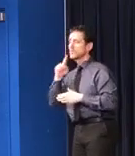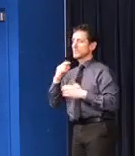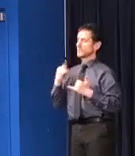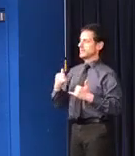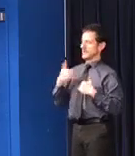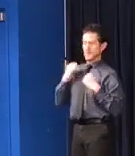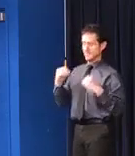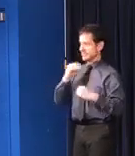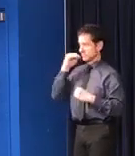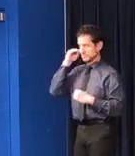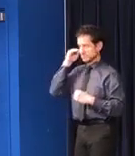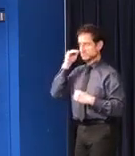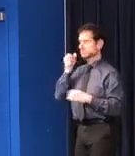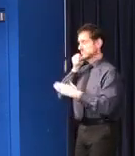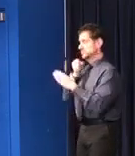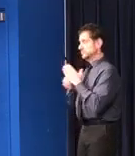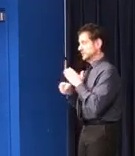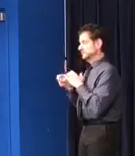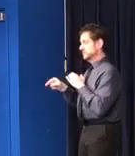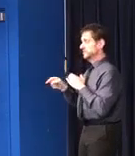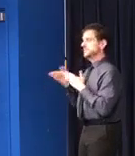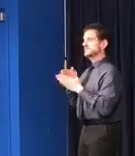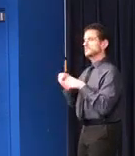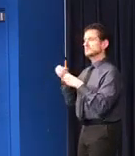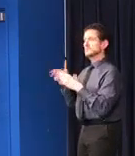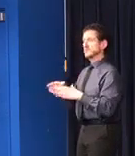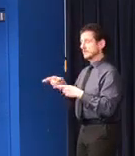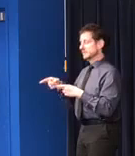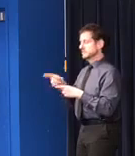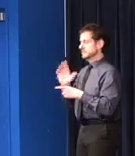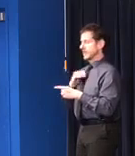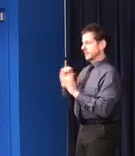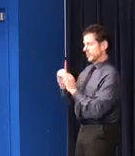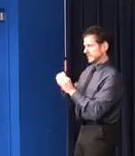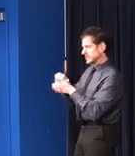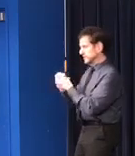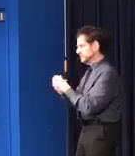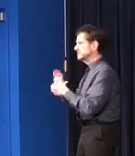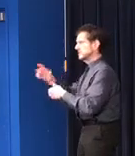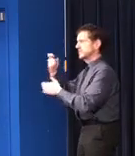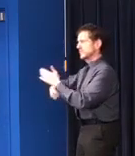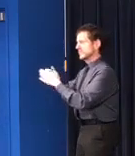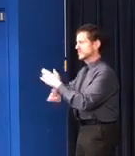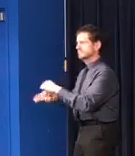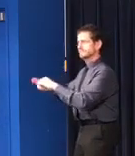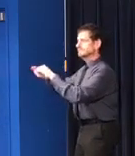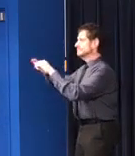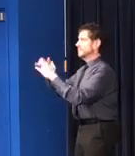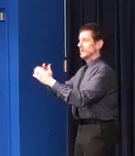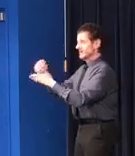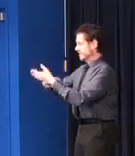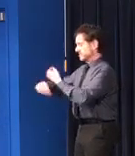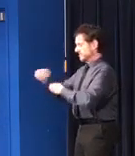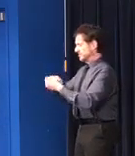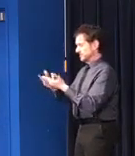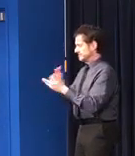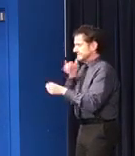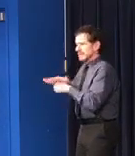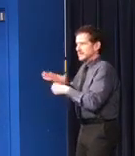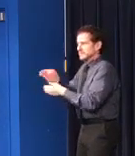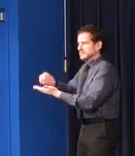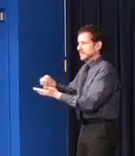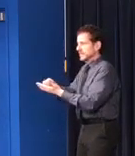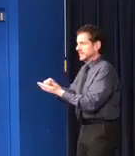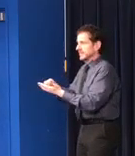Shelters and providers are experiencing increased costs not covered in their current budgets. This new